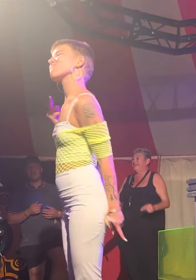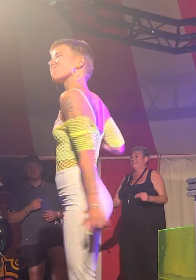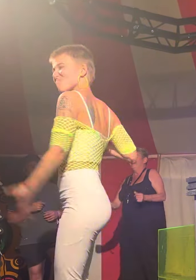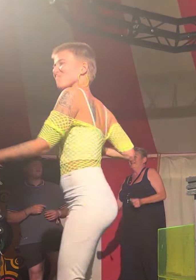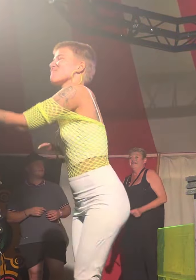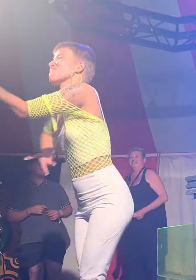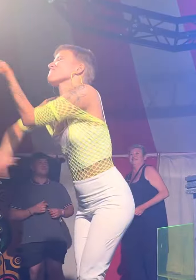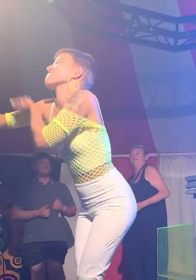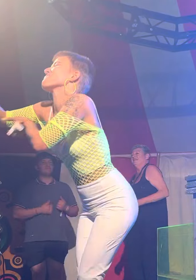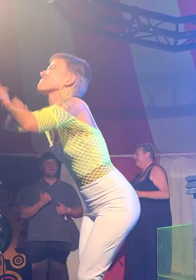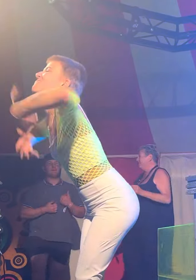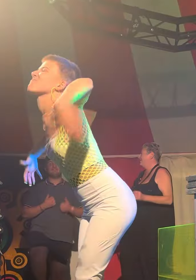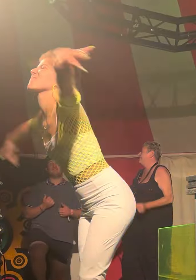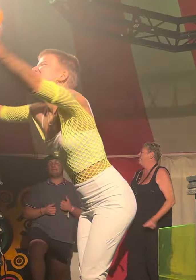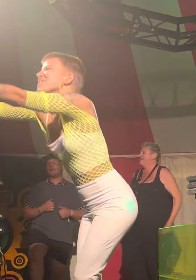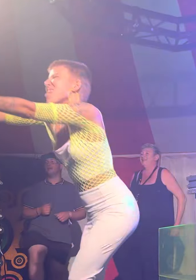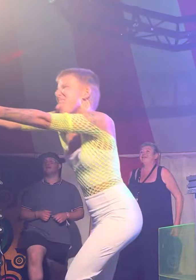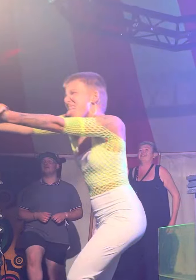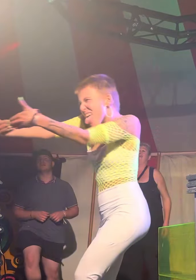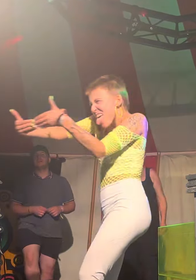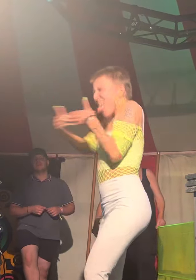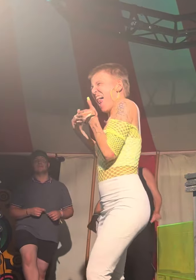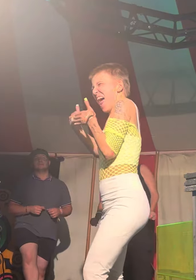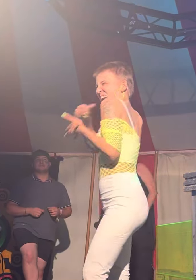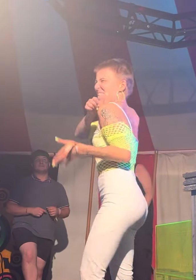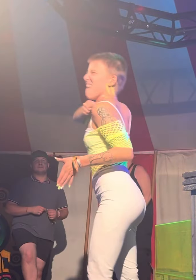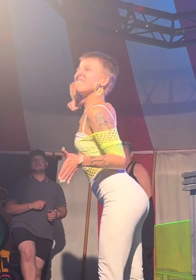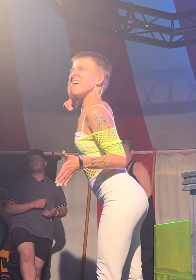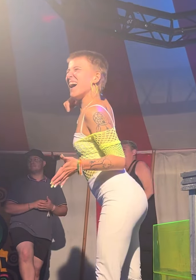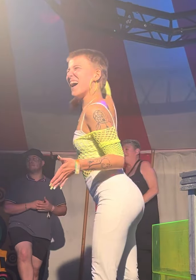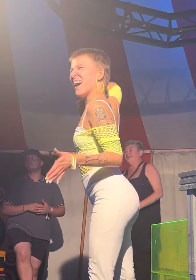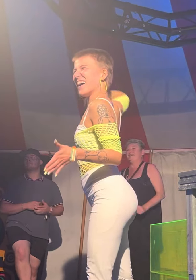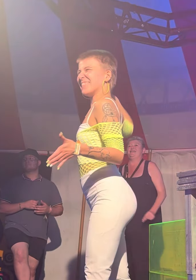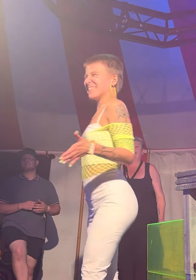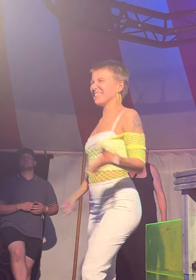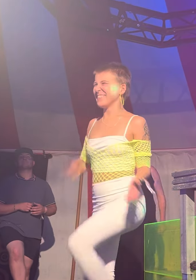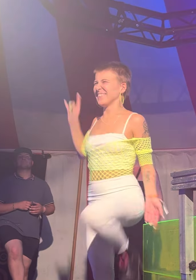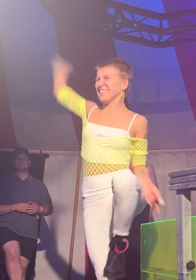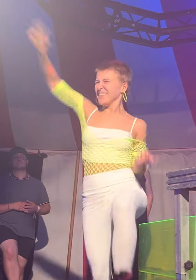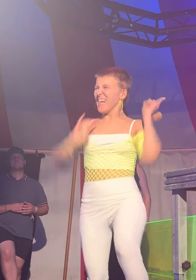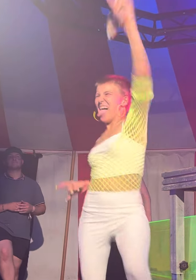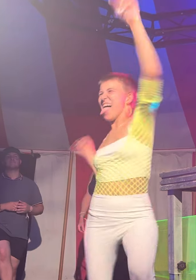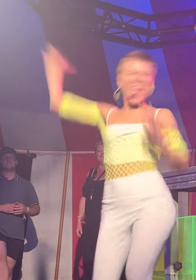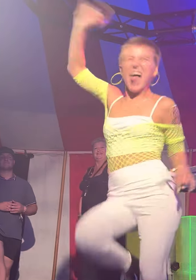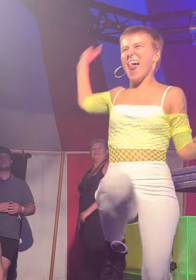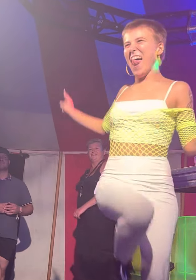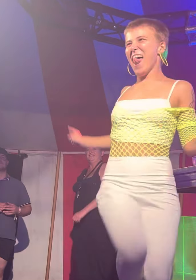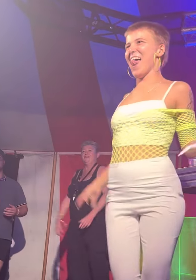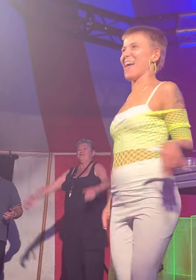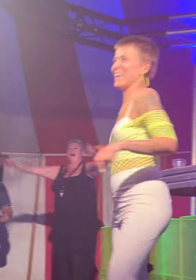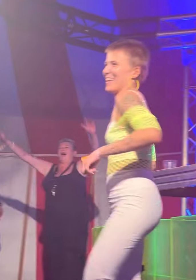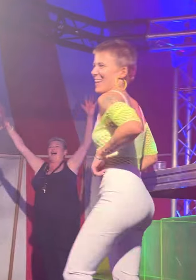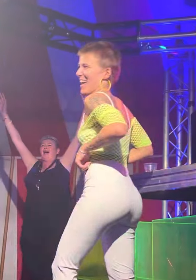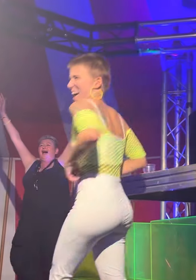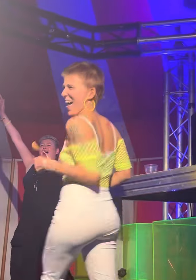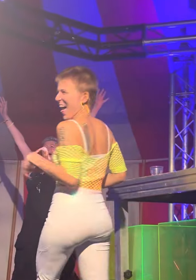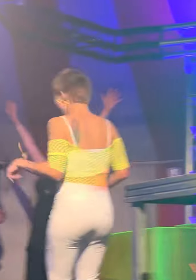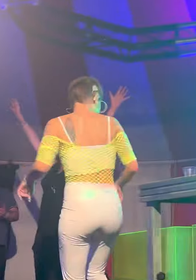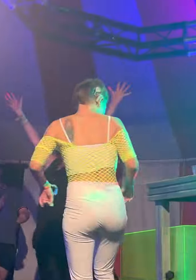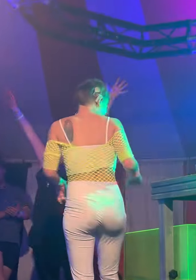It looks like you've met me wrong with us Yay! Yay